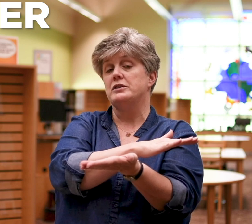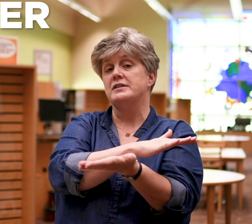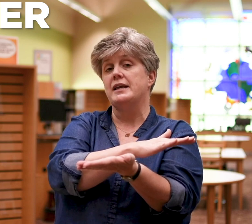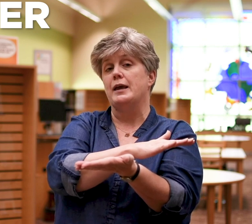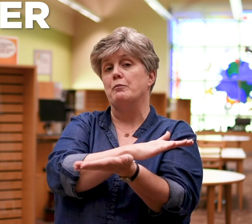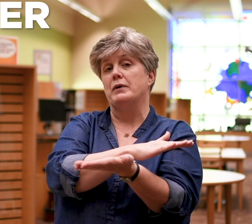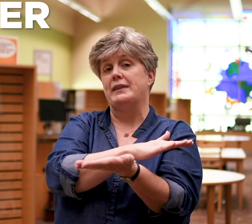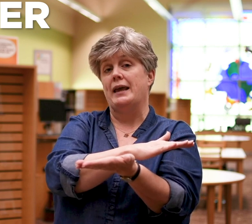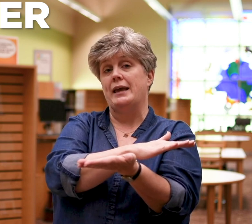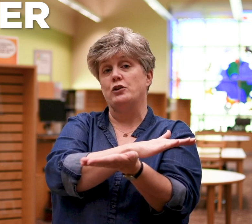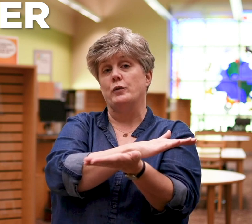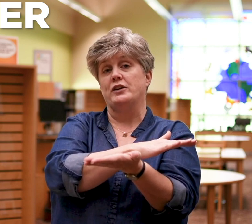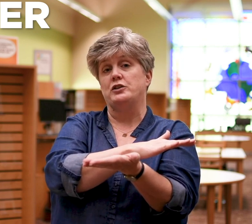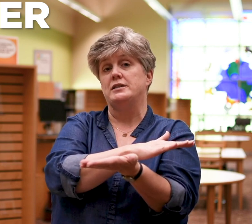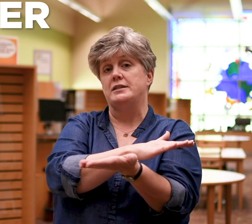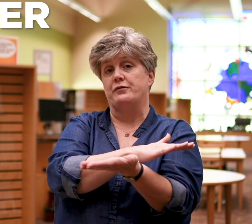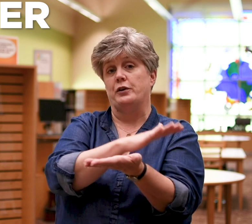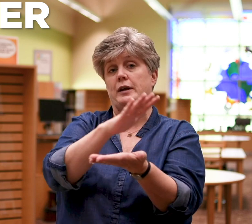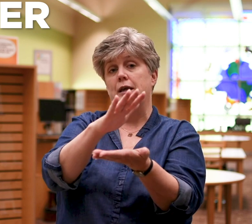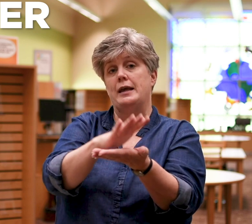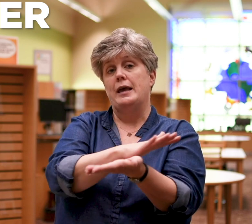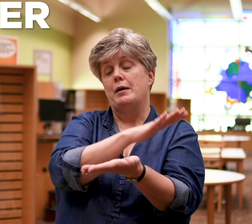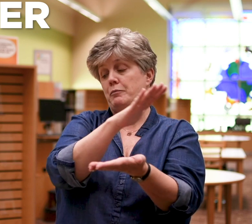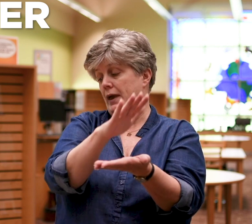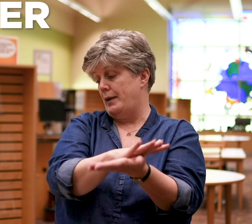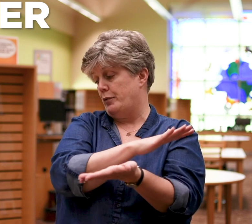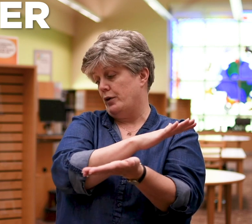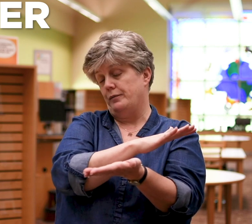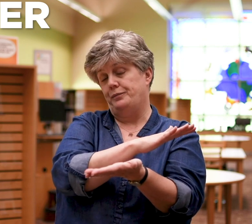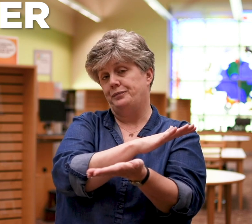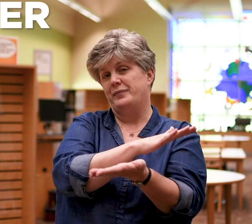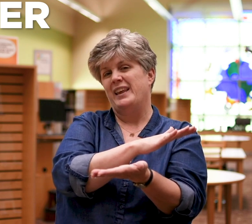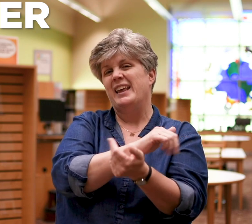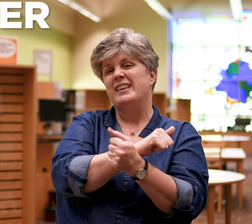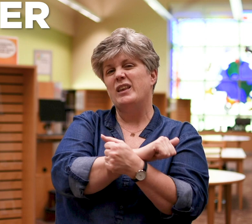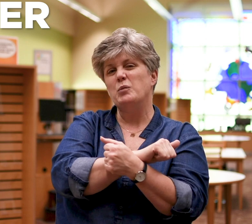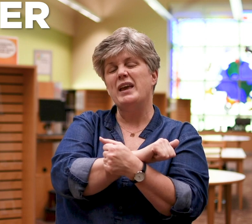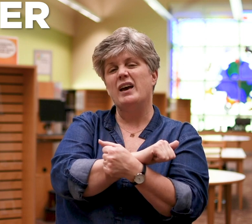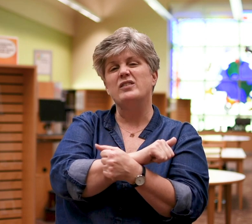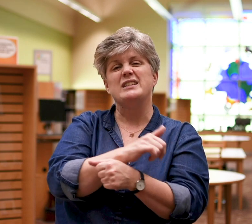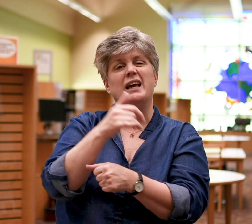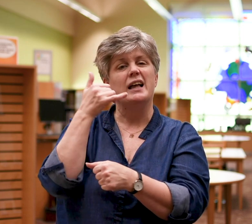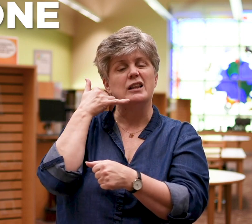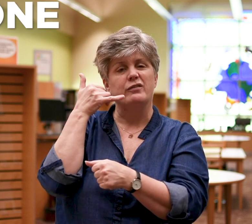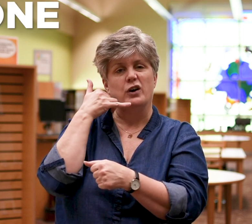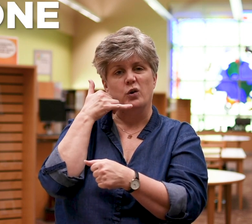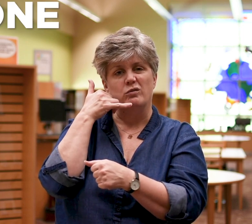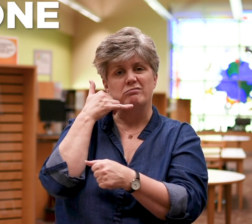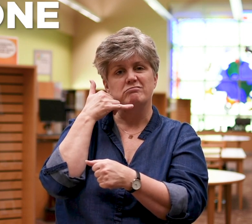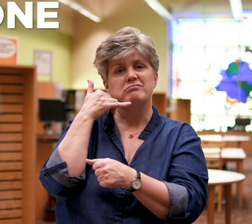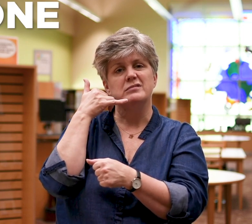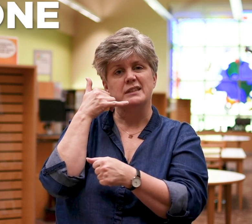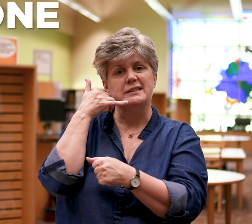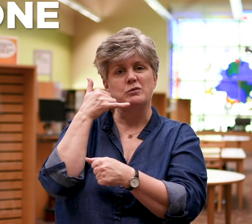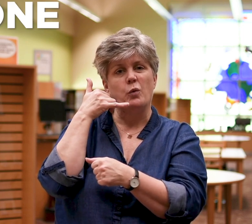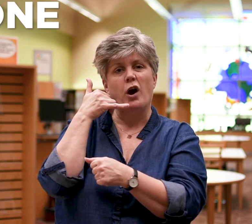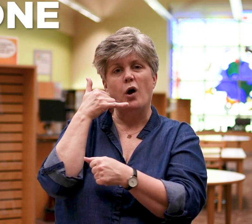the same but the hand direction is different paper then we have the telephone we're all